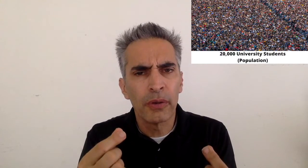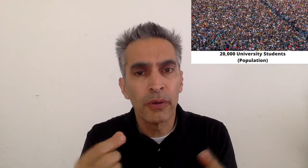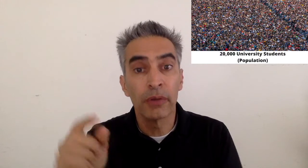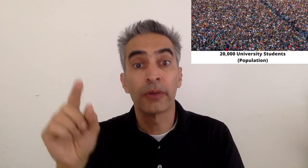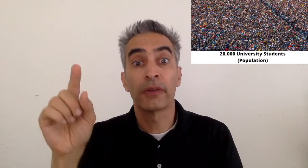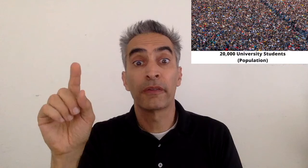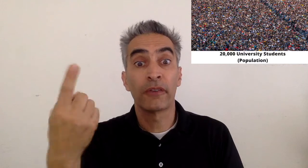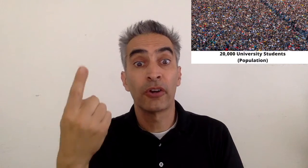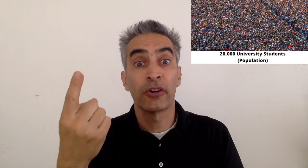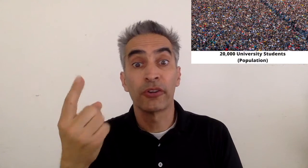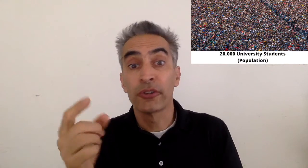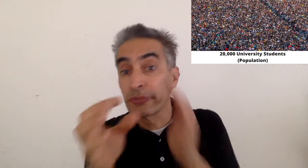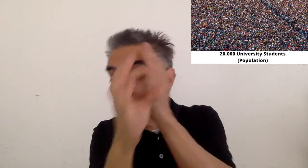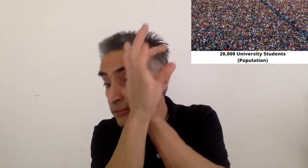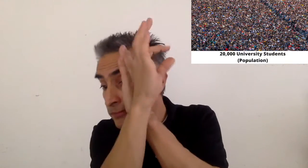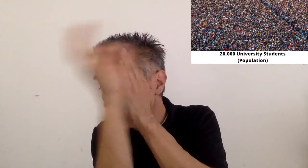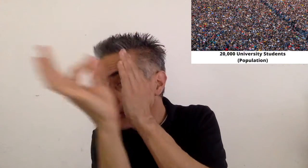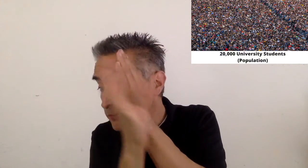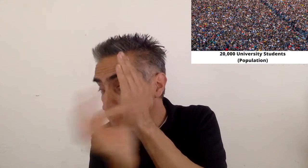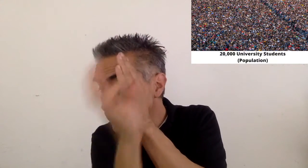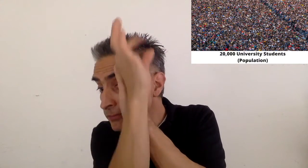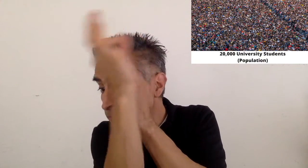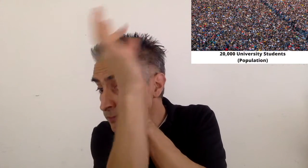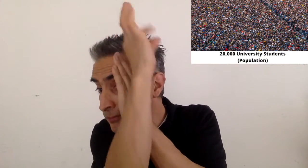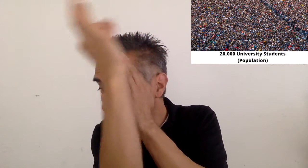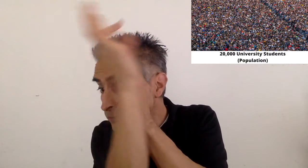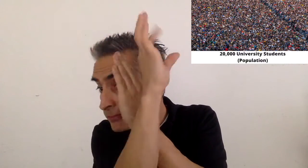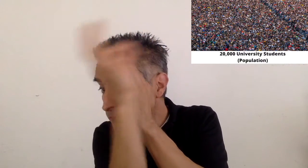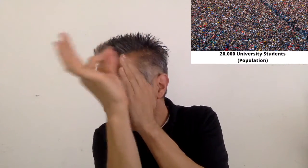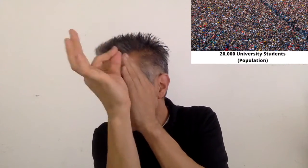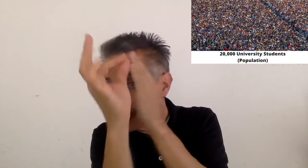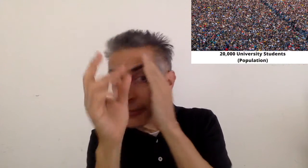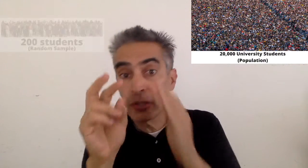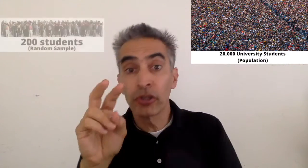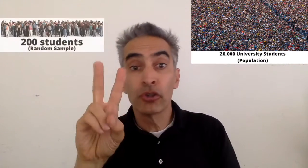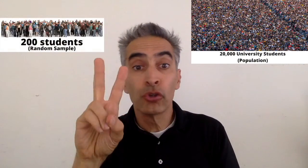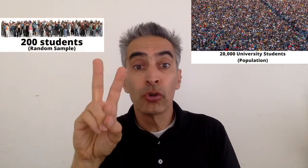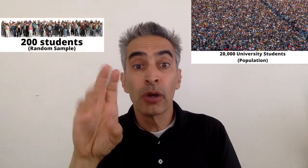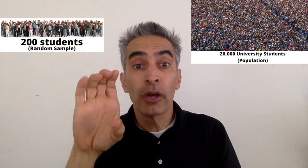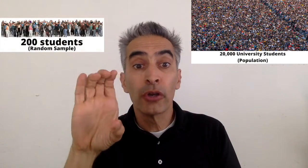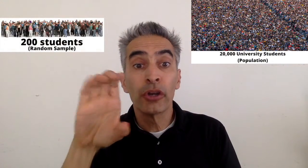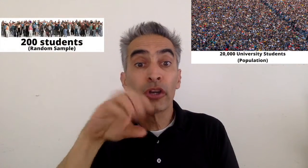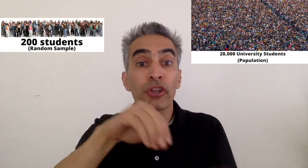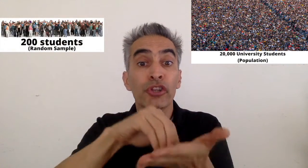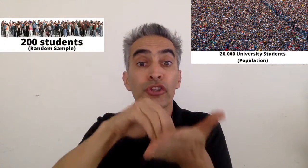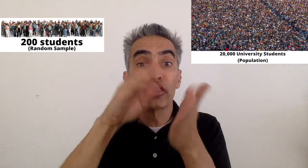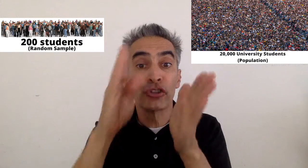So first they randomly pick 200 students.